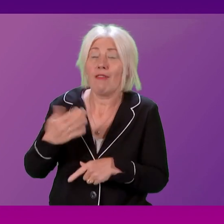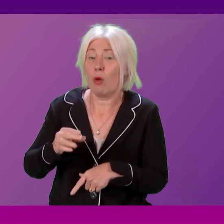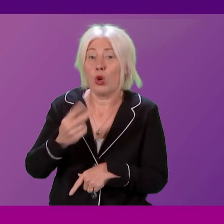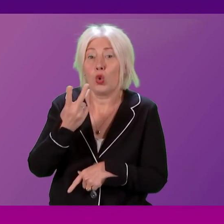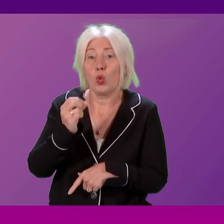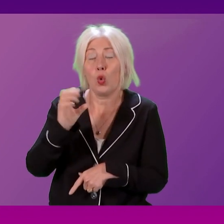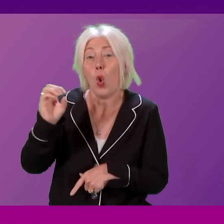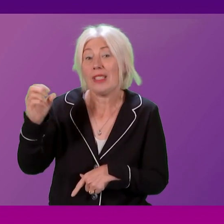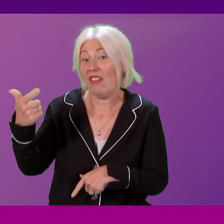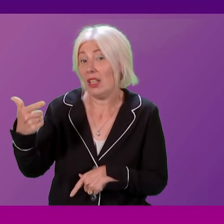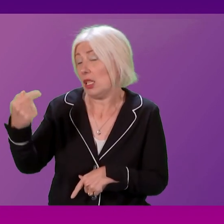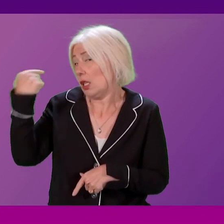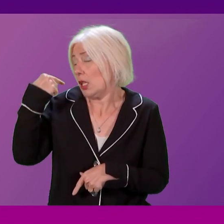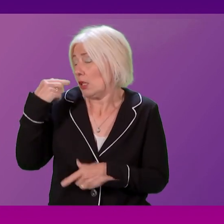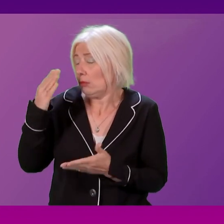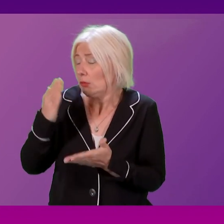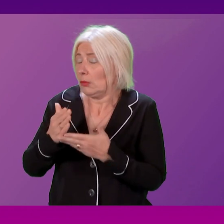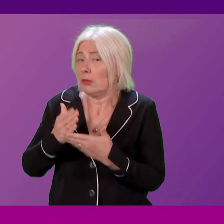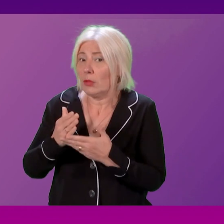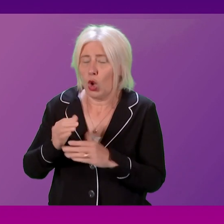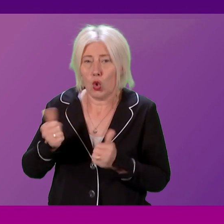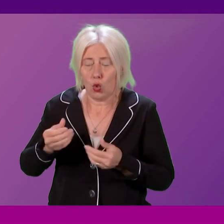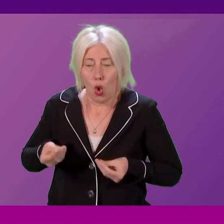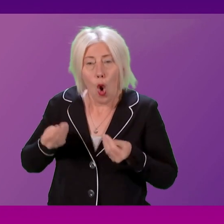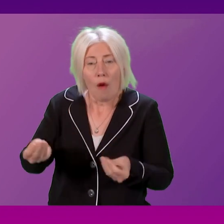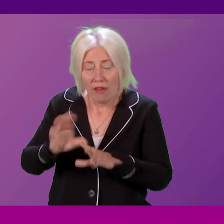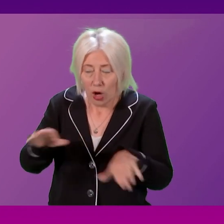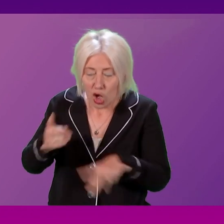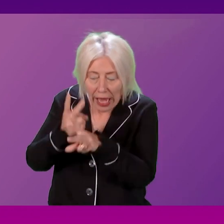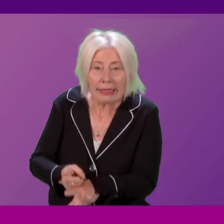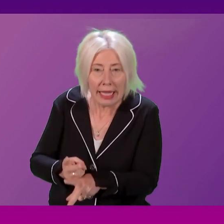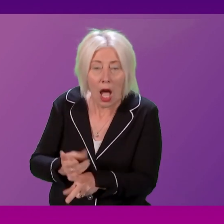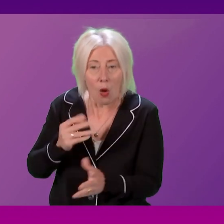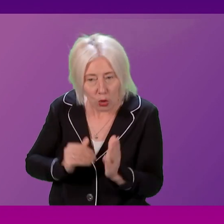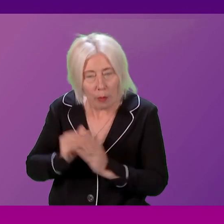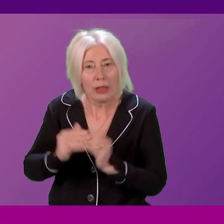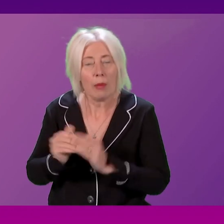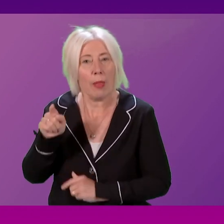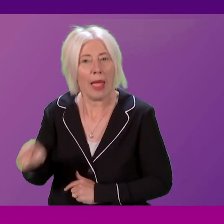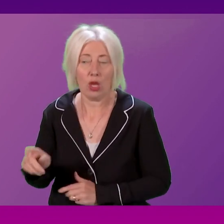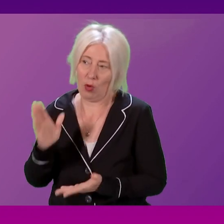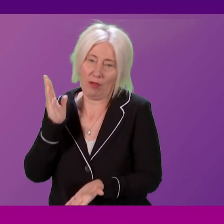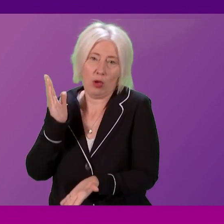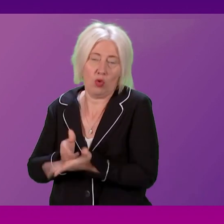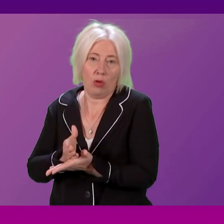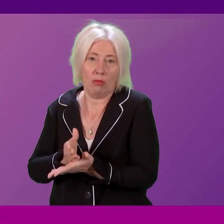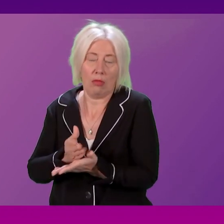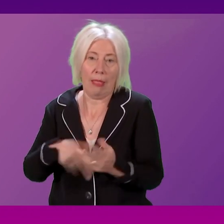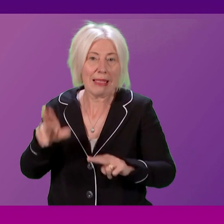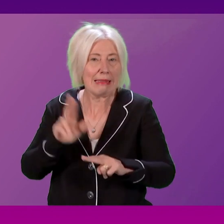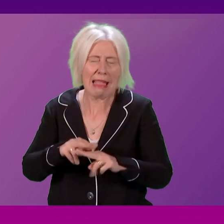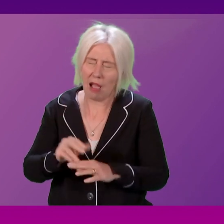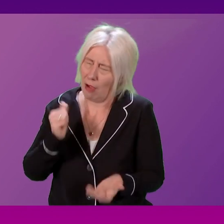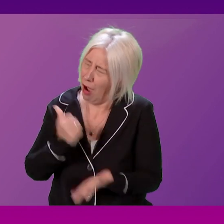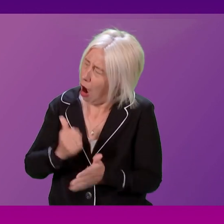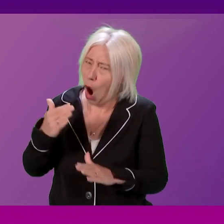since 2007. We now have, of course, a very generous childcare offer, one that I'm very keen to build upon, and that's why also the staff who do a phenomenal